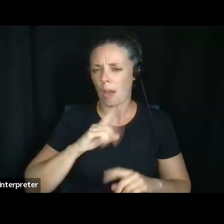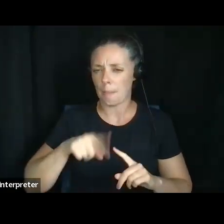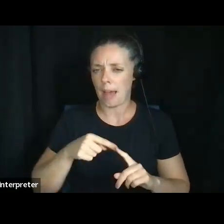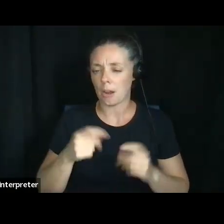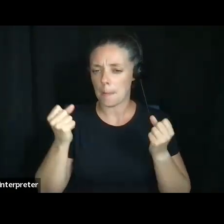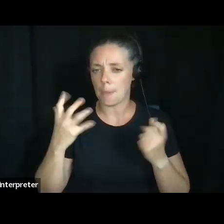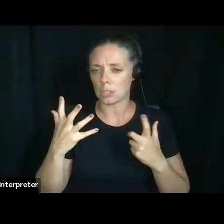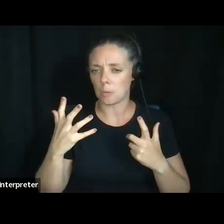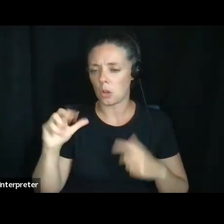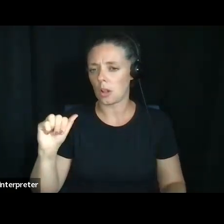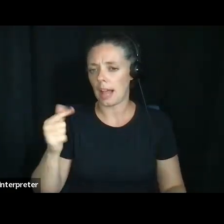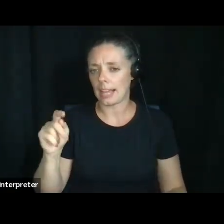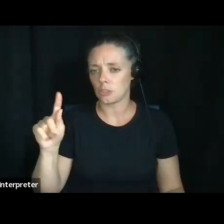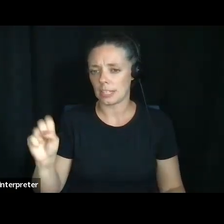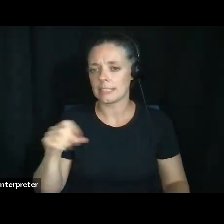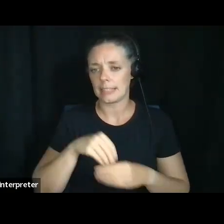in a power of attorney document,